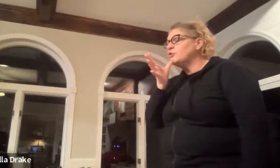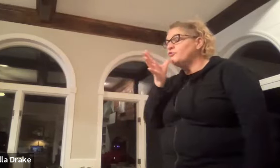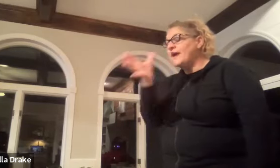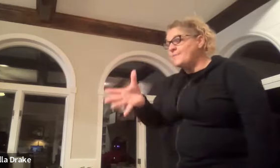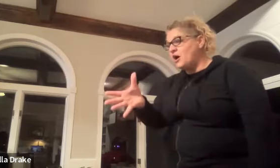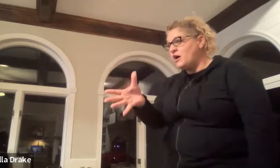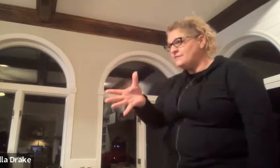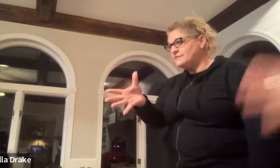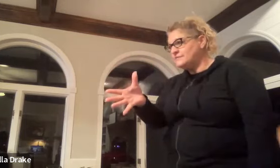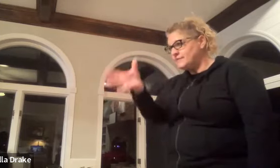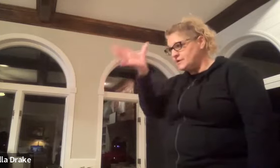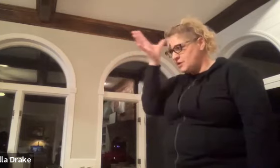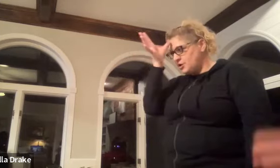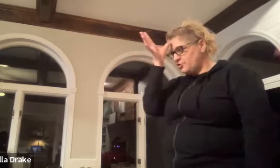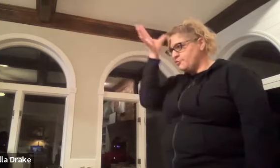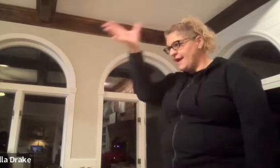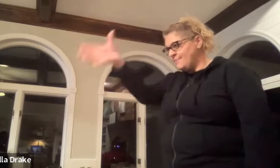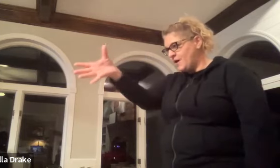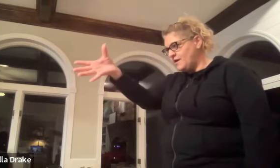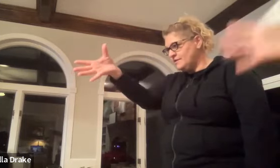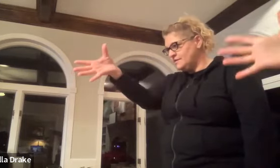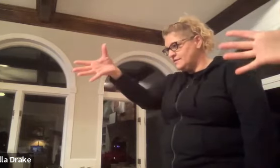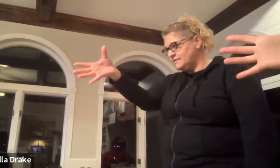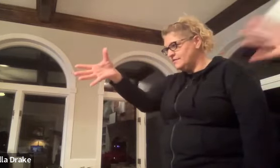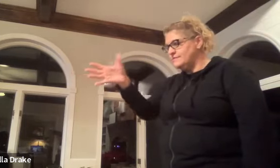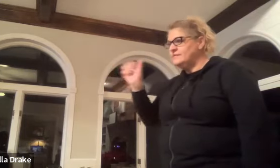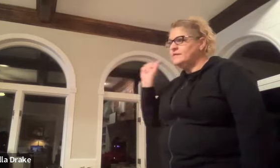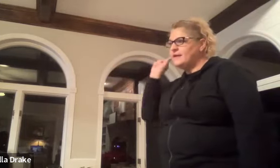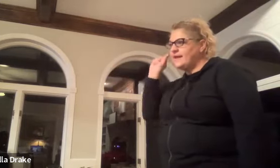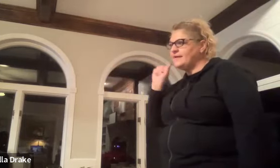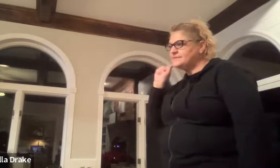grandma grandpa aunt